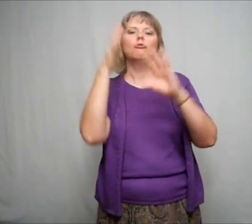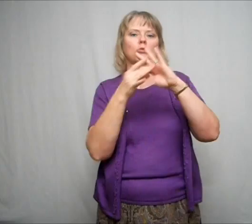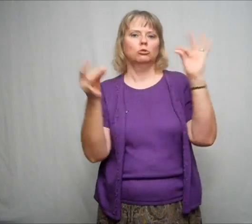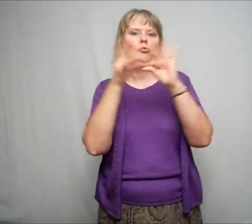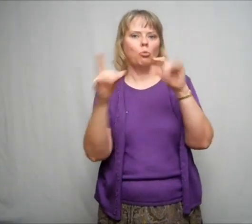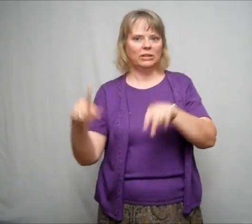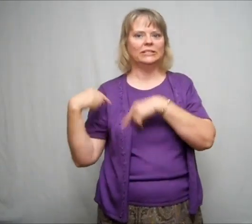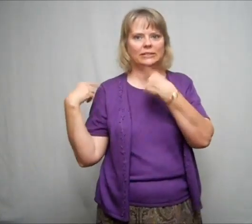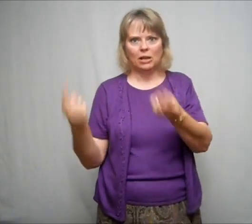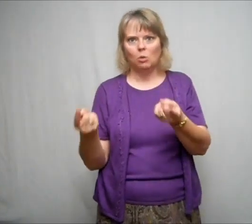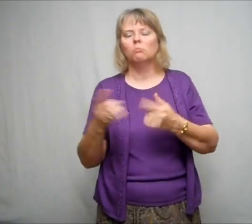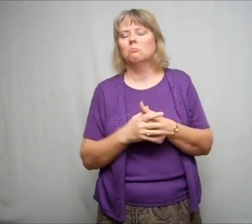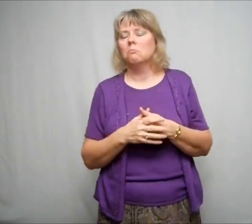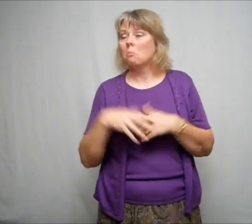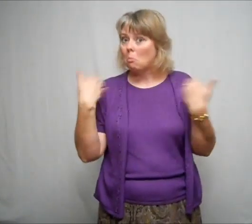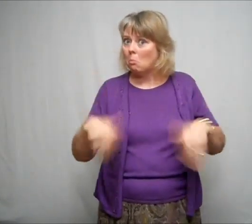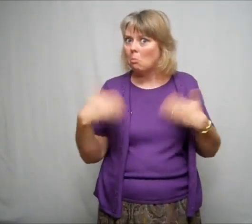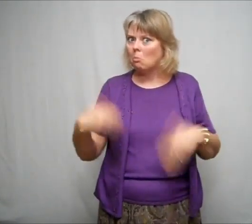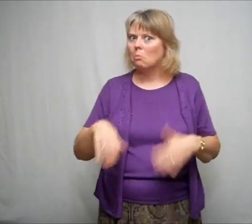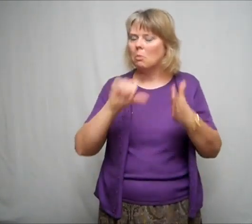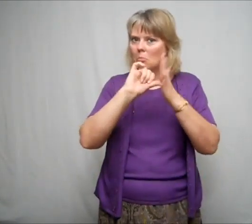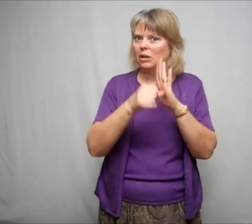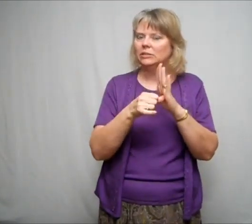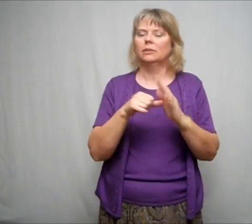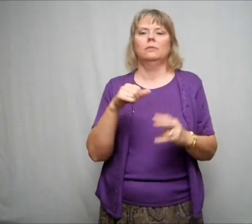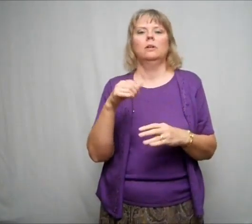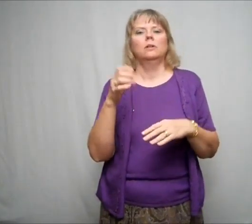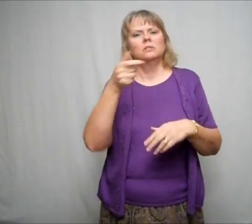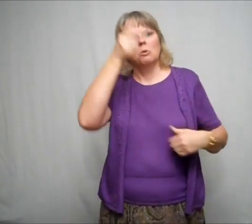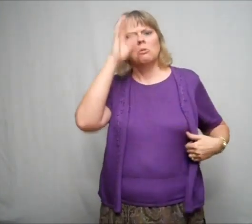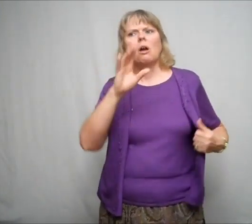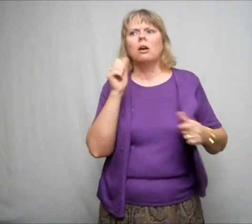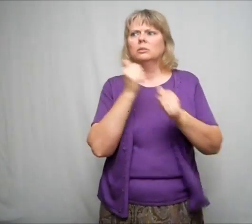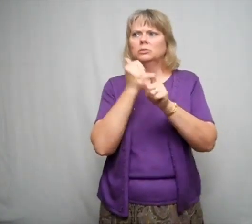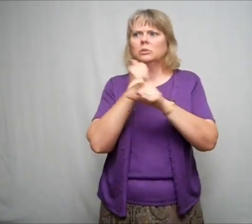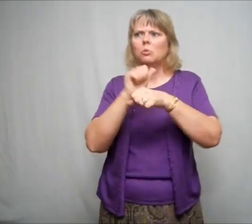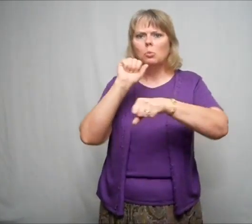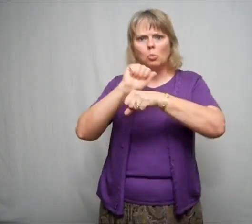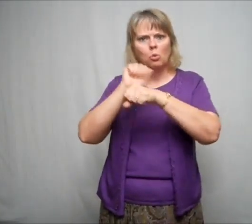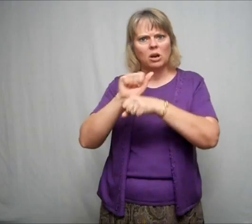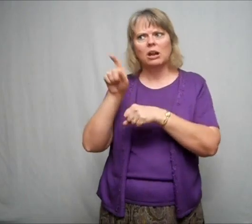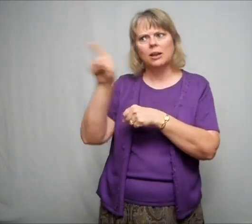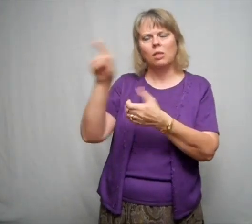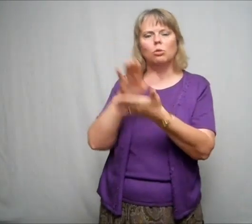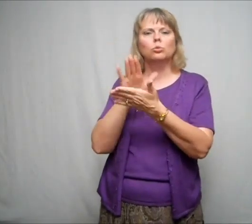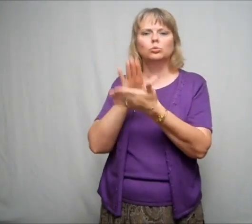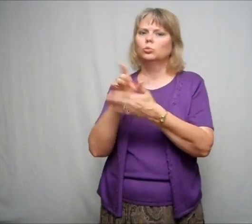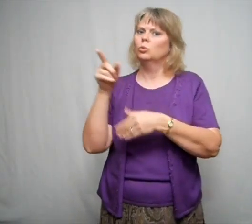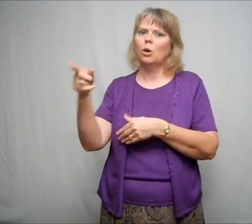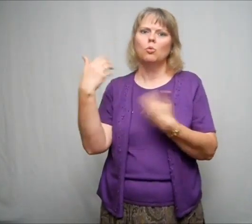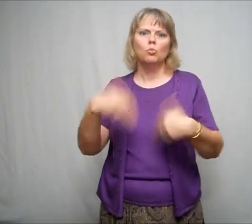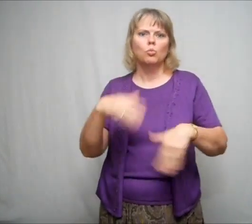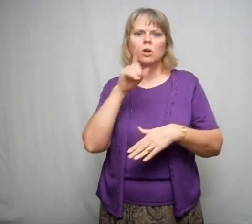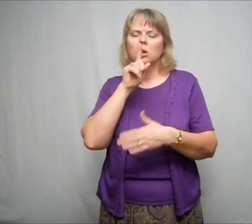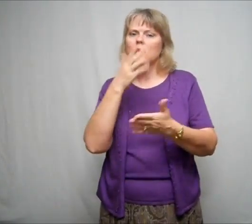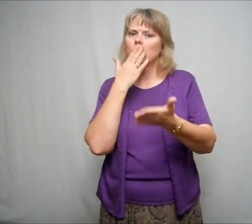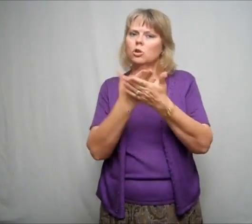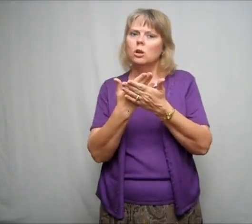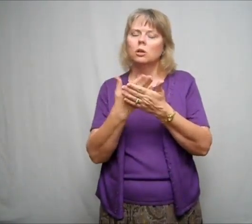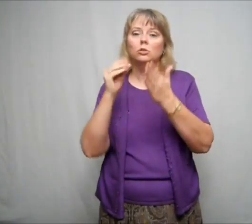unit. And the students had done so well, 98% of them had scored real high on the test, showing that they had